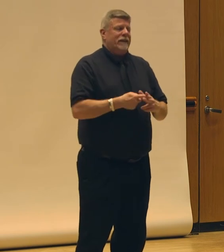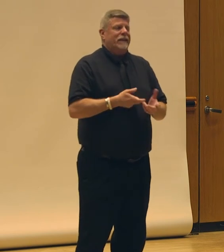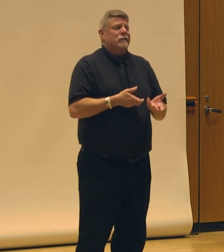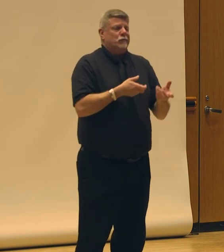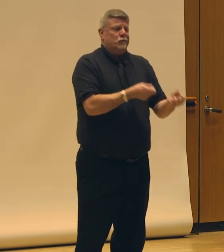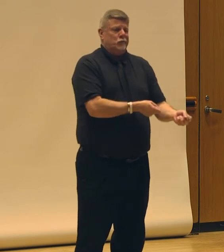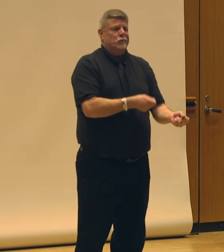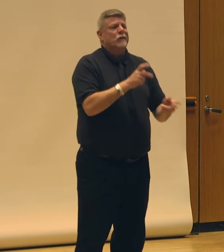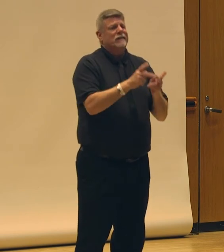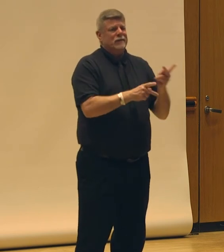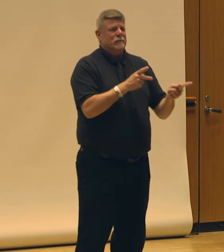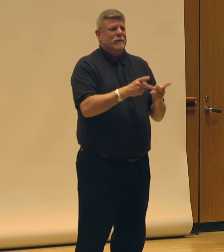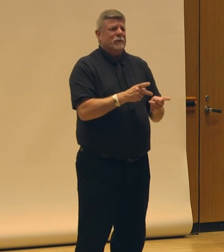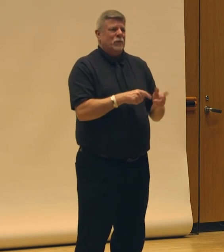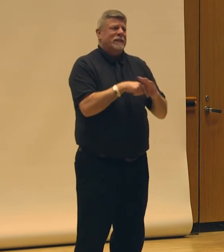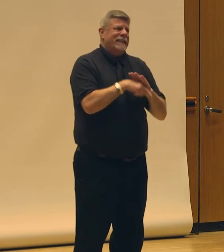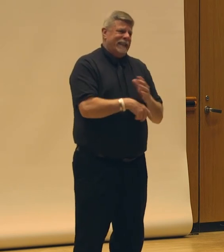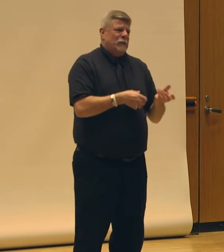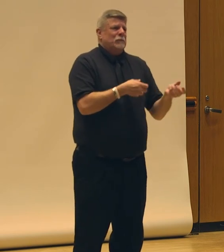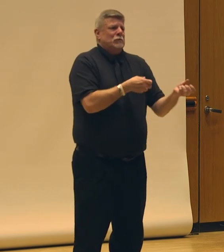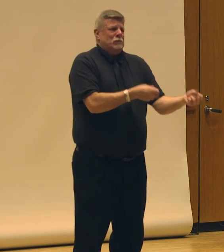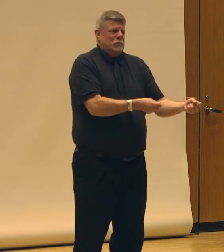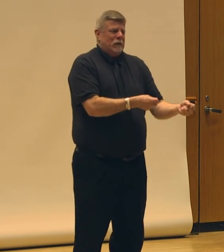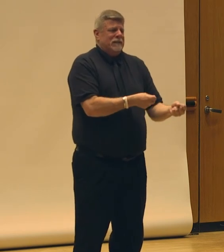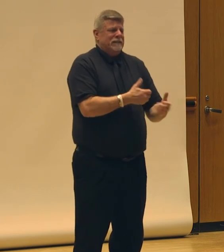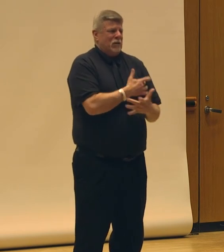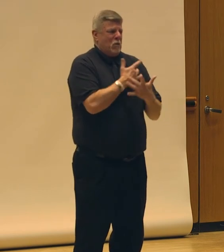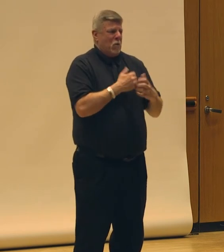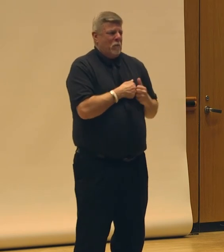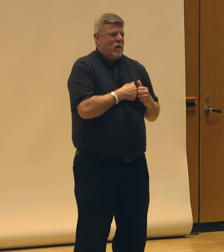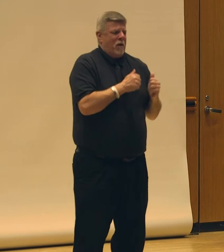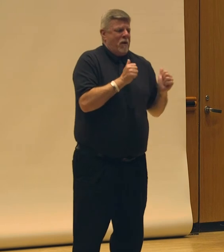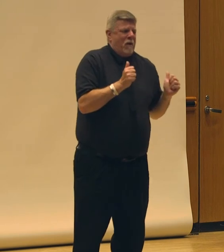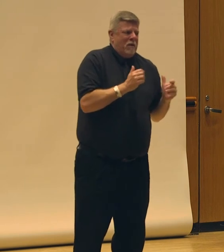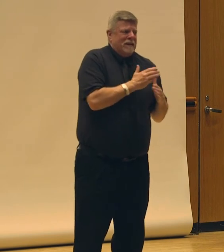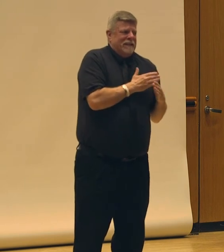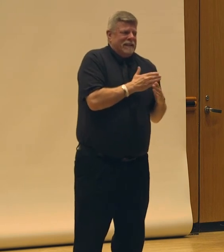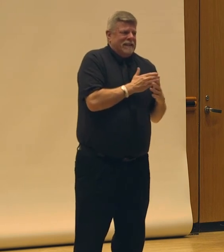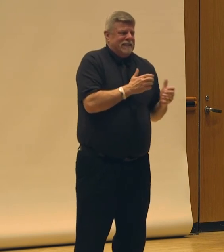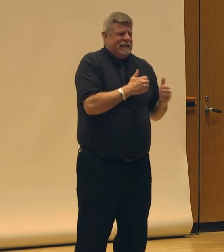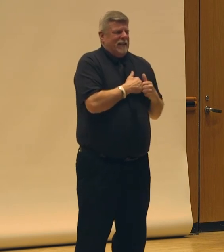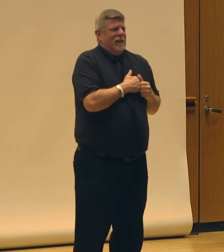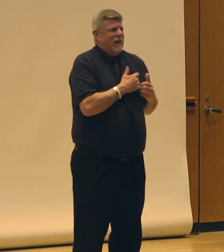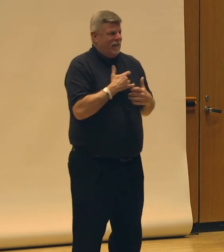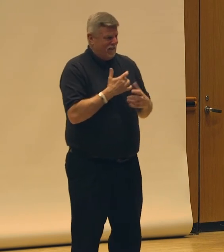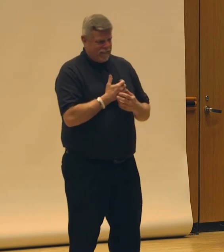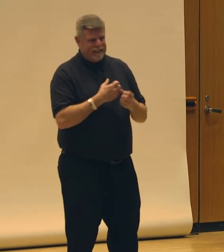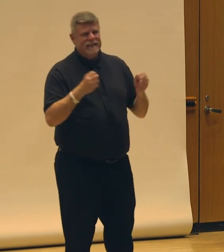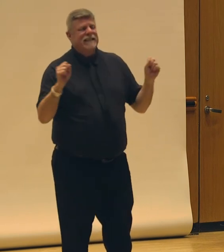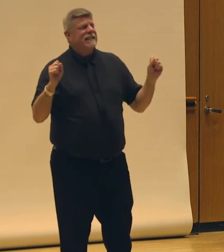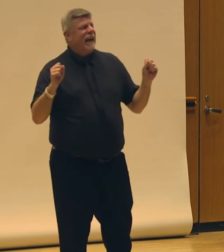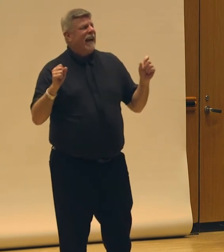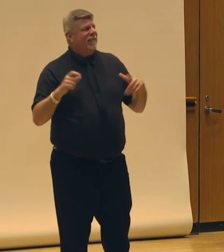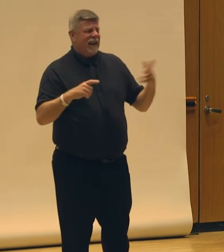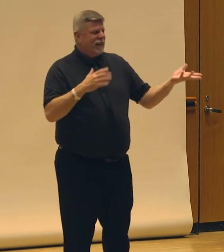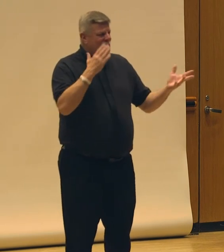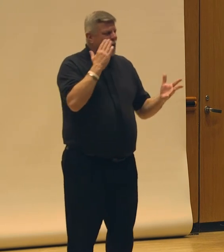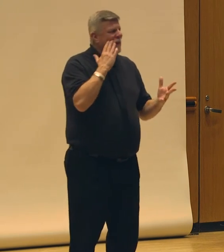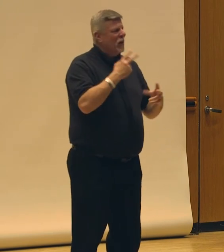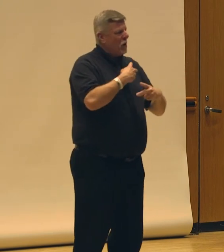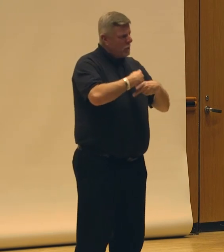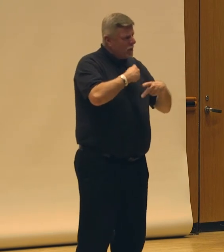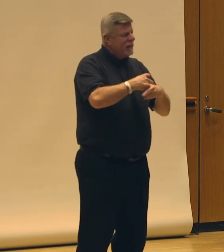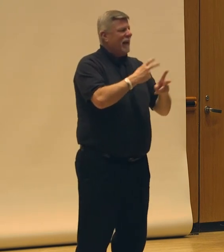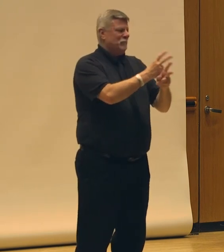to share your art with them, to really feel safe, to leave the room and know that they're going to continue to care for those artistic processes, those